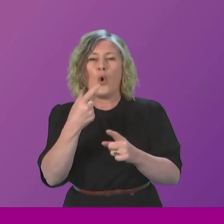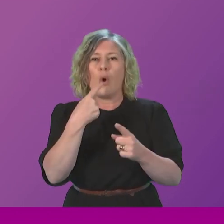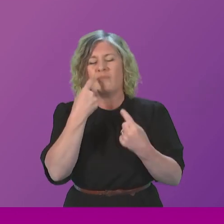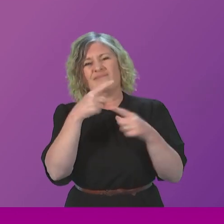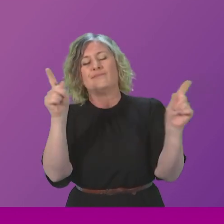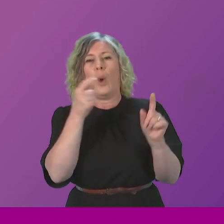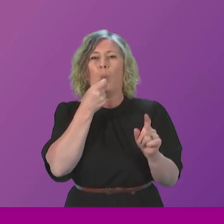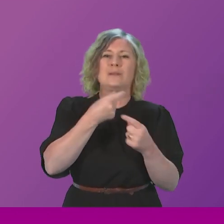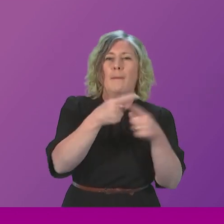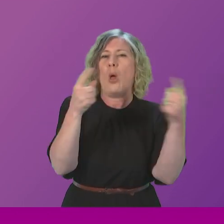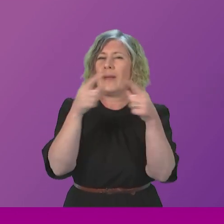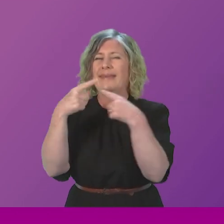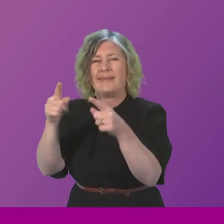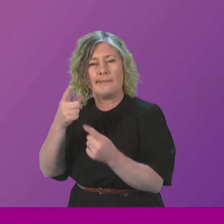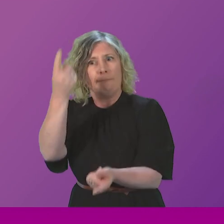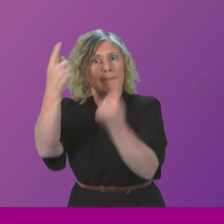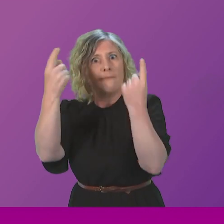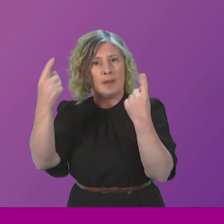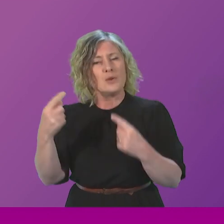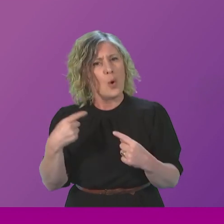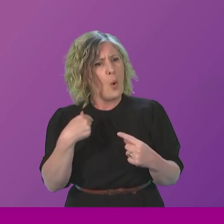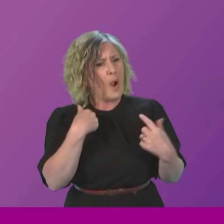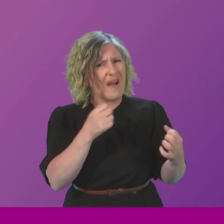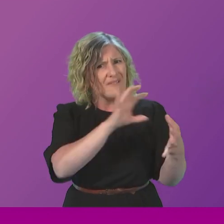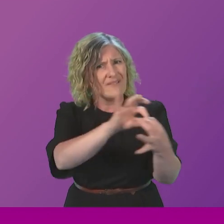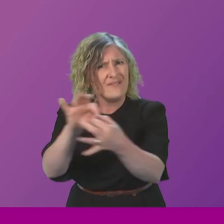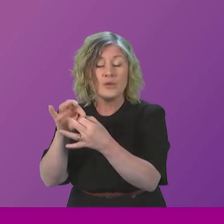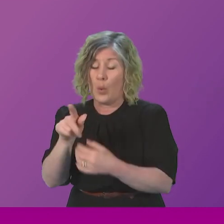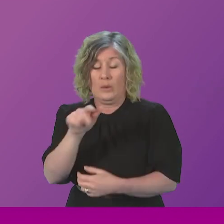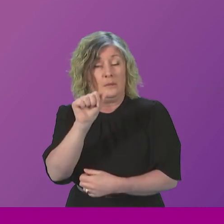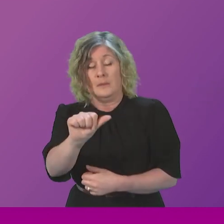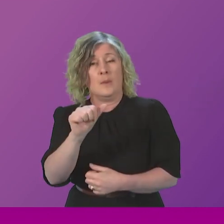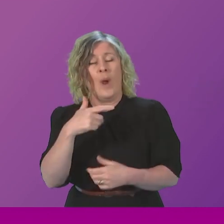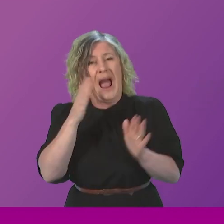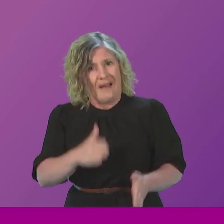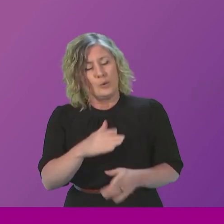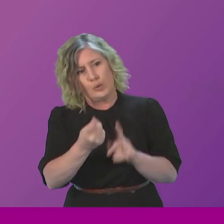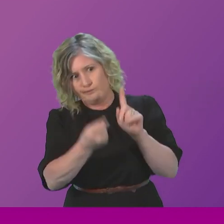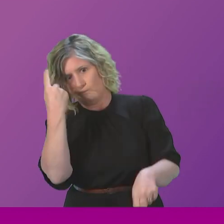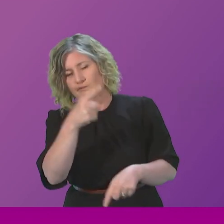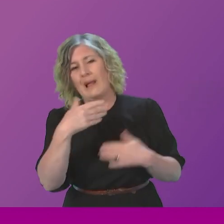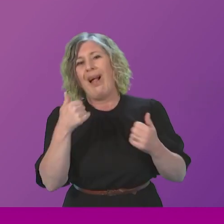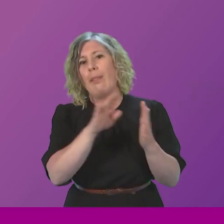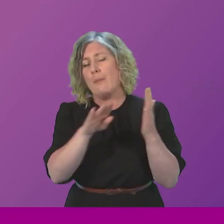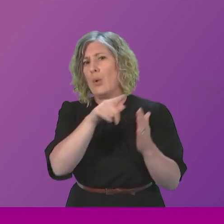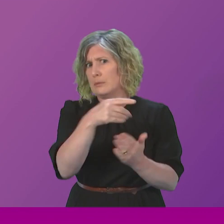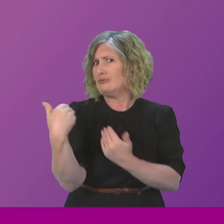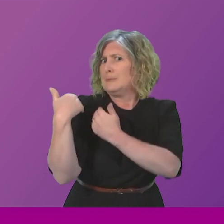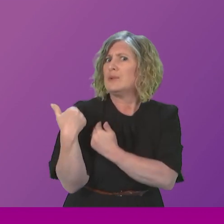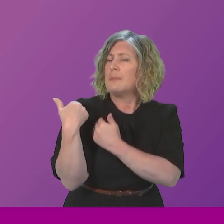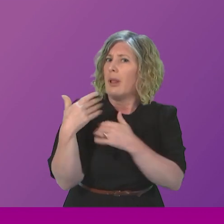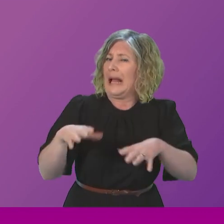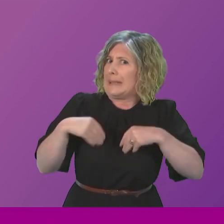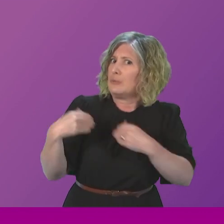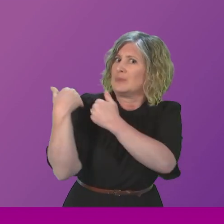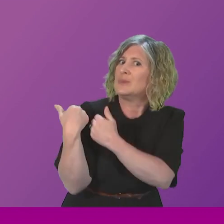we can in our power. We'll hold, of course, the Health Board absolutely to account. In my conversations with the leadership of Greater Glasgow and Clyde, they certainly